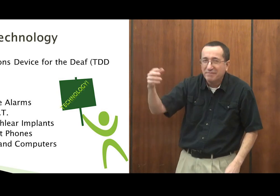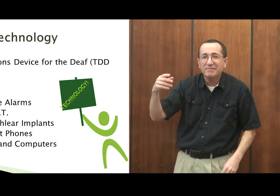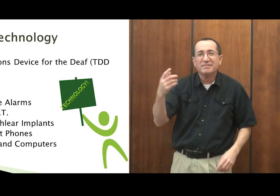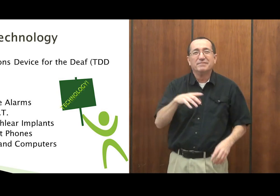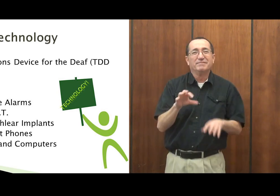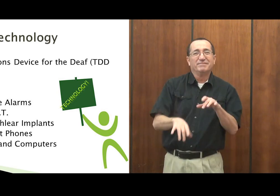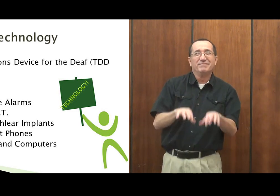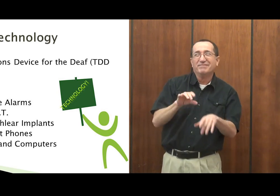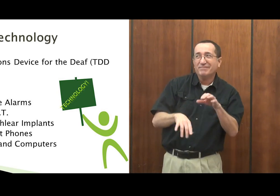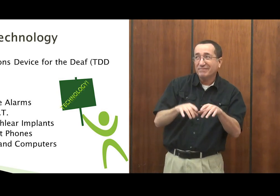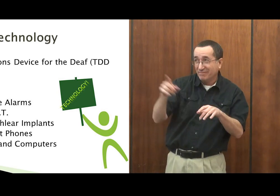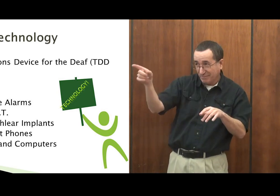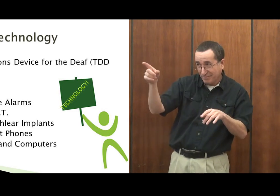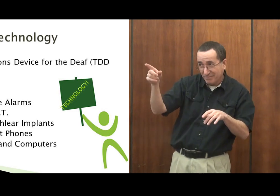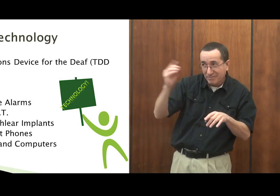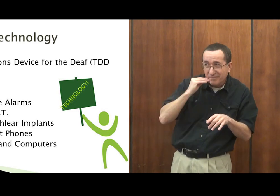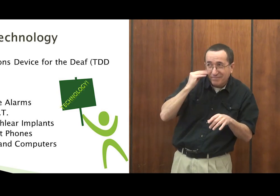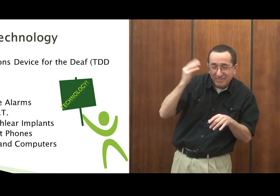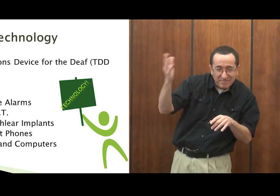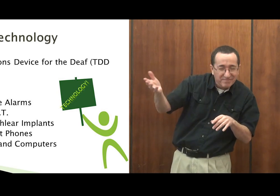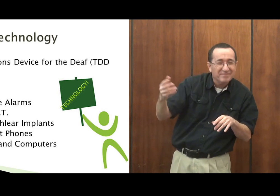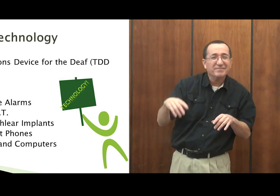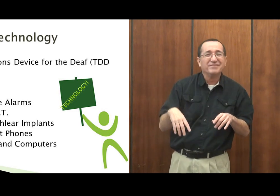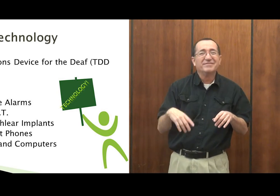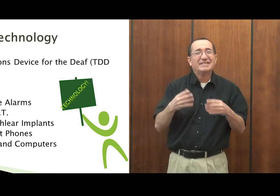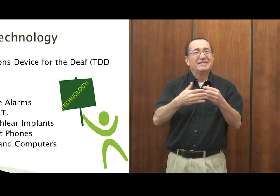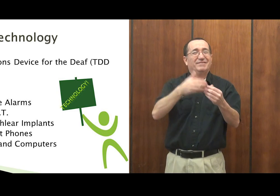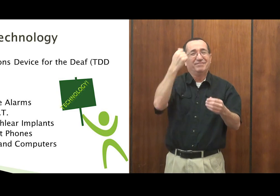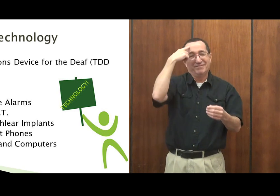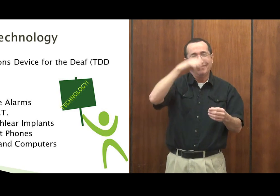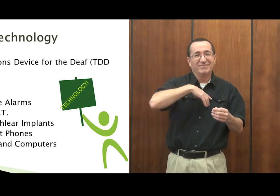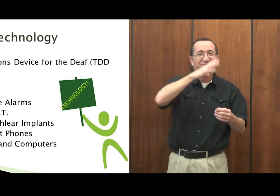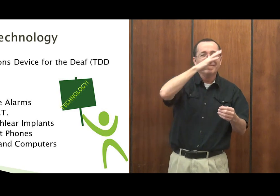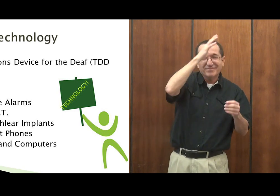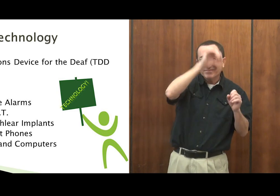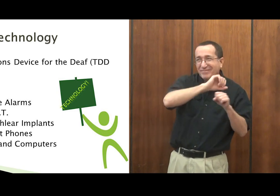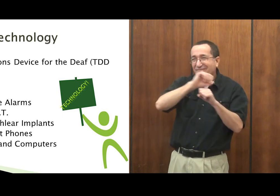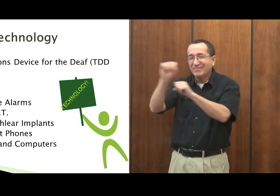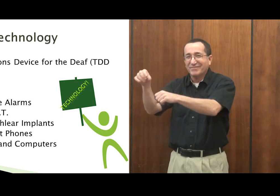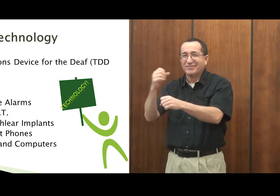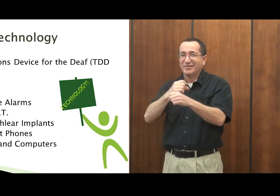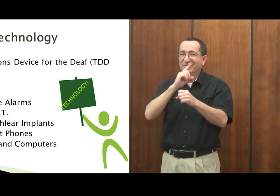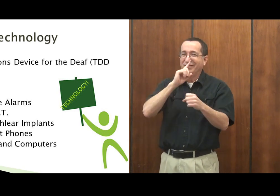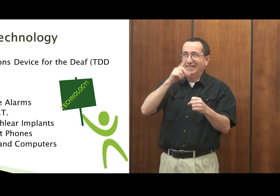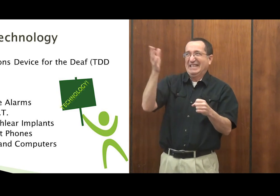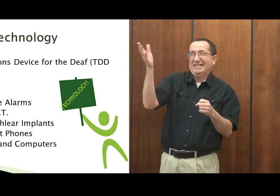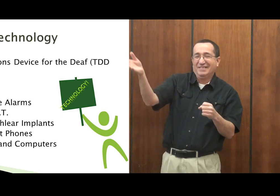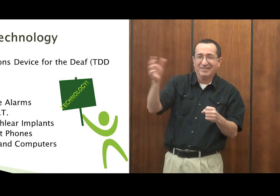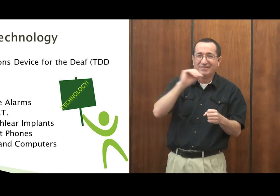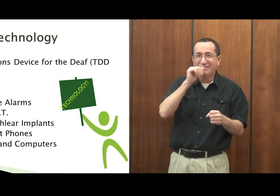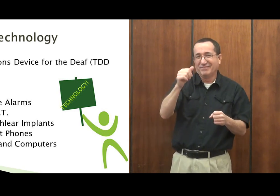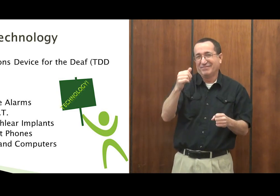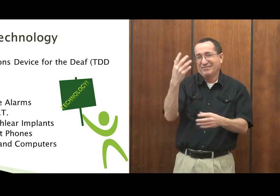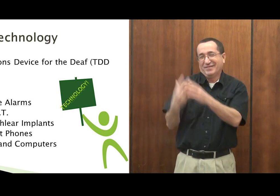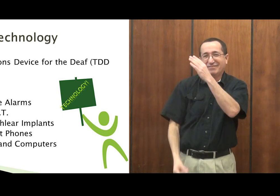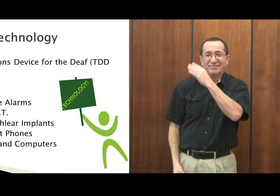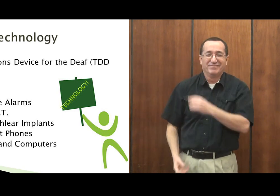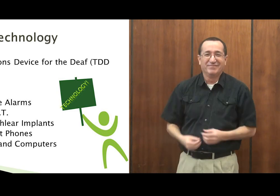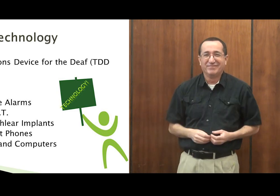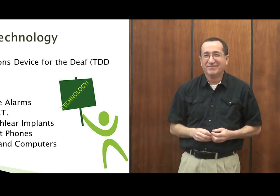house to see if they're there. They'd knock on the door. No one's home. And then you had to drive all the way back home. With TTYs invention, you can call, hey, are you